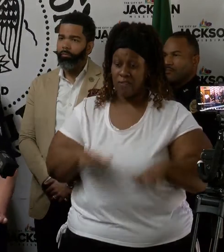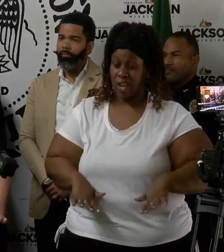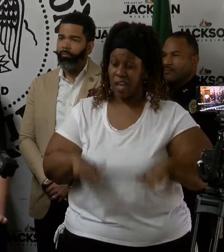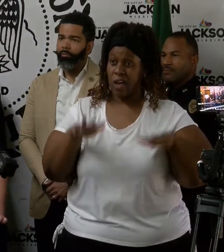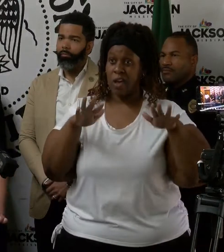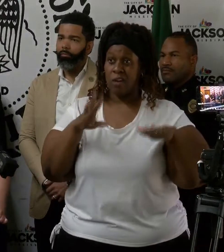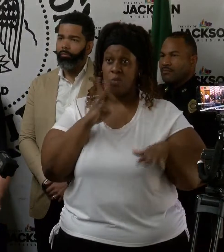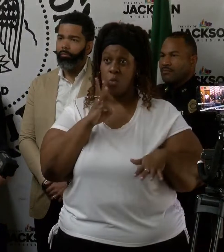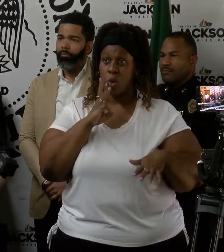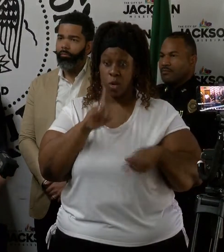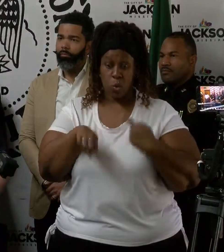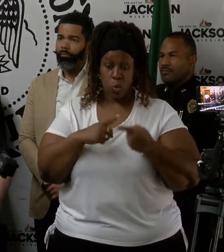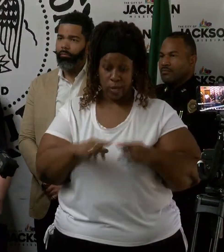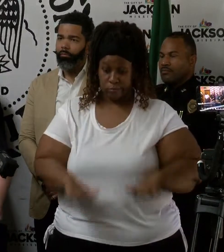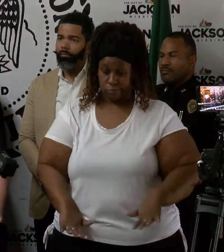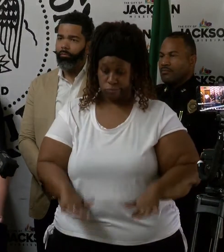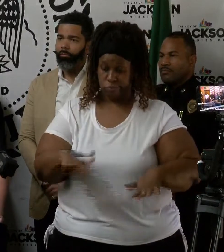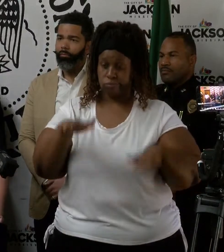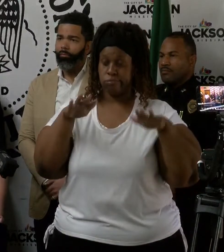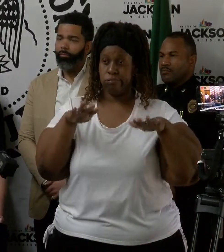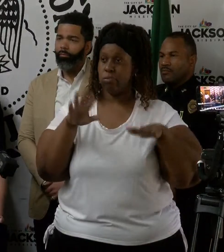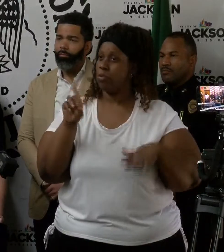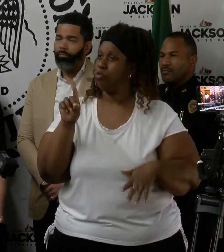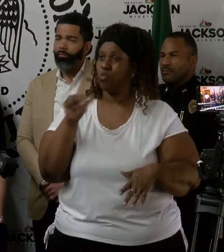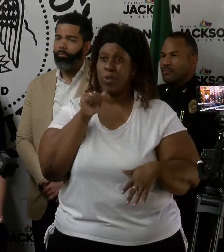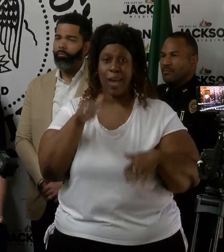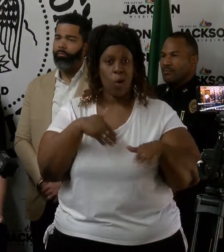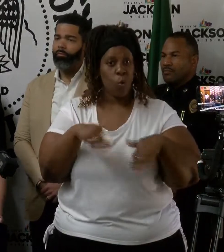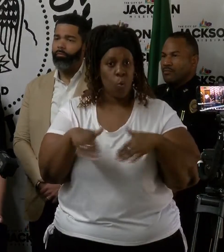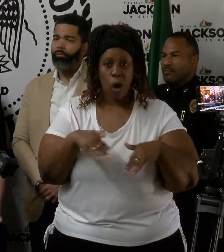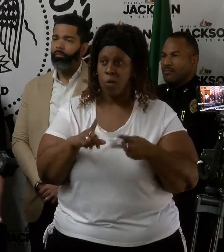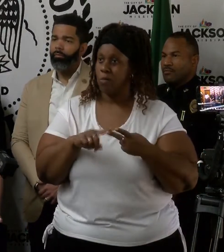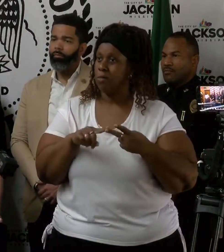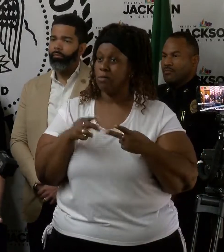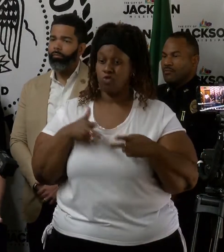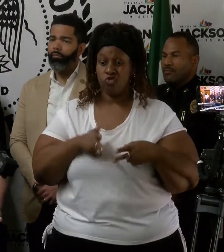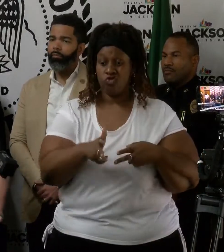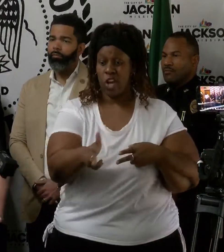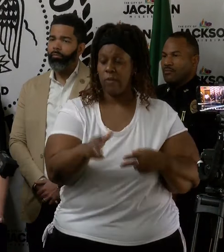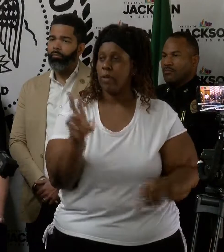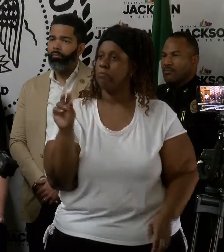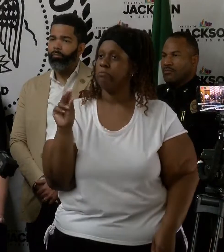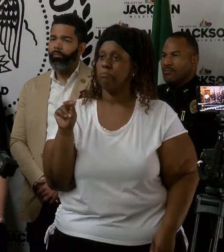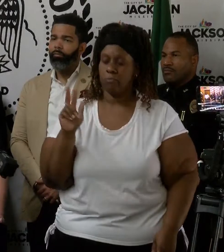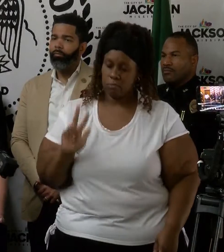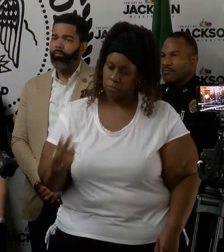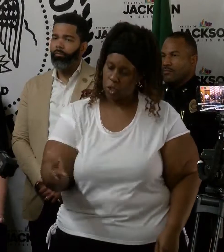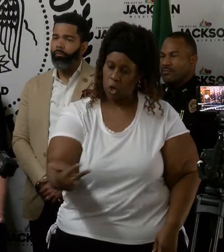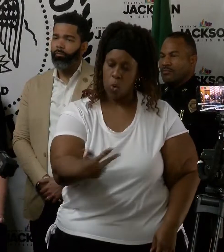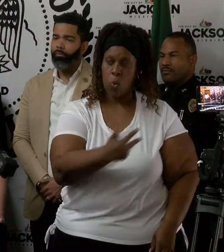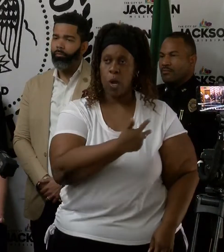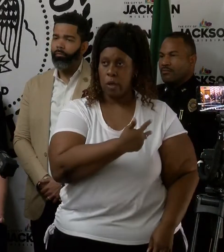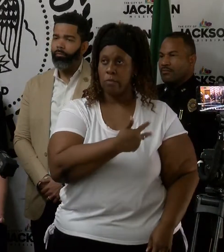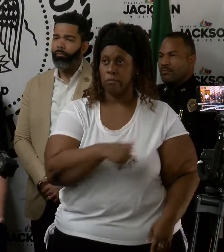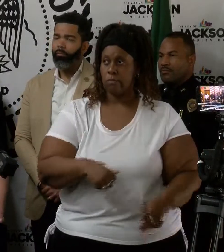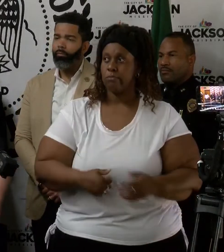Once the water rises, again, don't walk through the water, don't drive through the water. Turn around, don't drown.